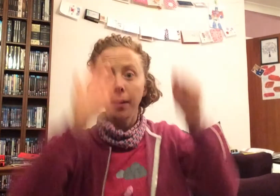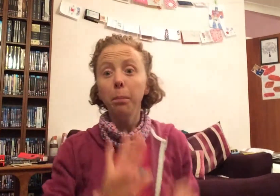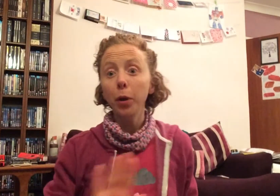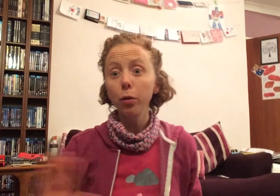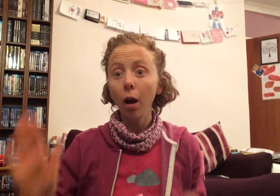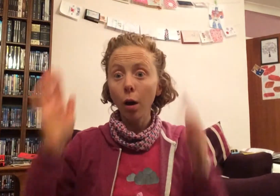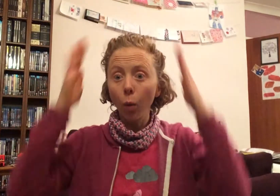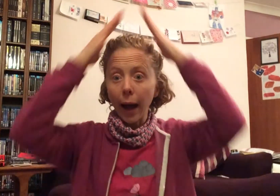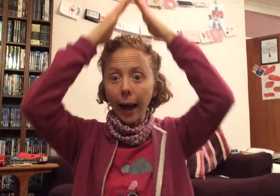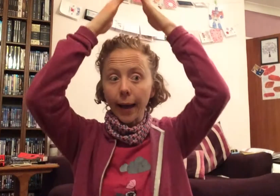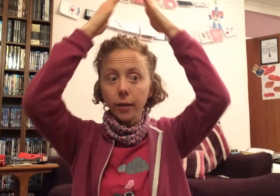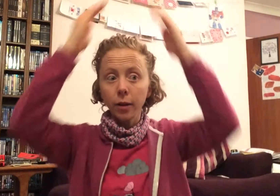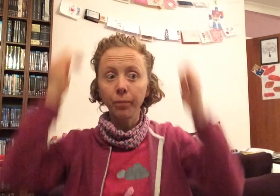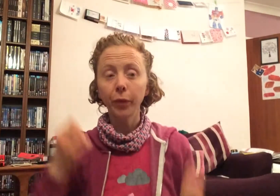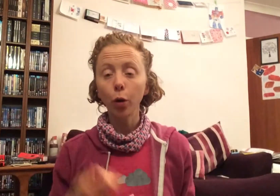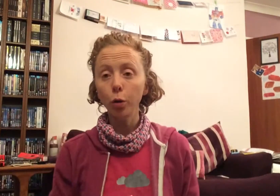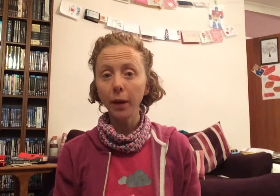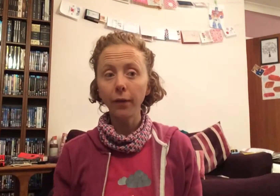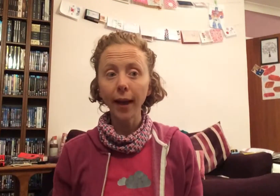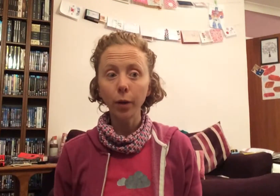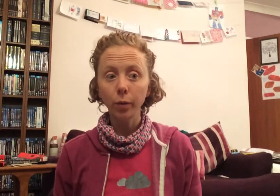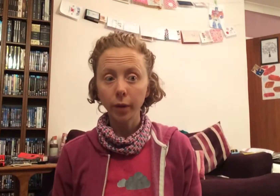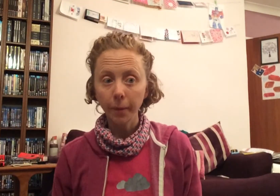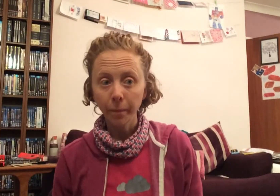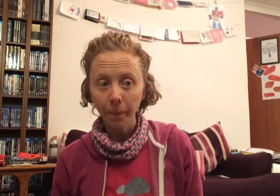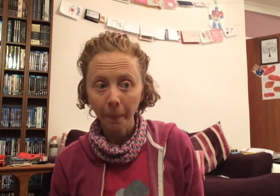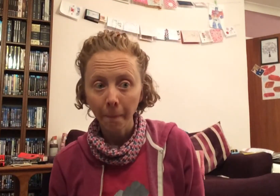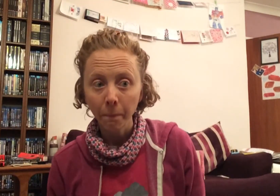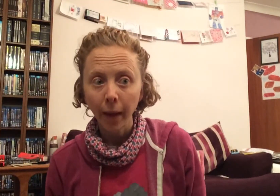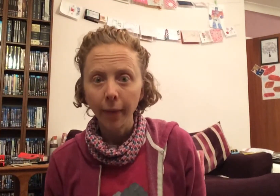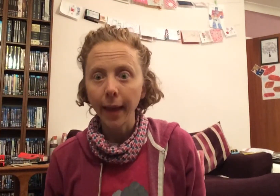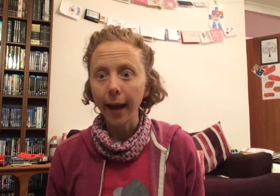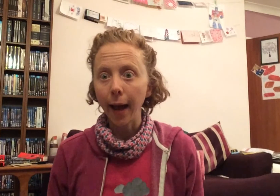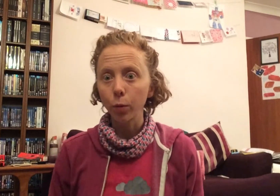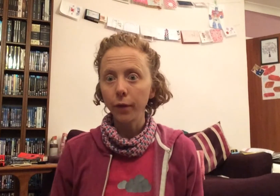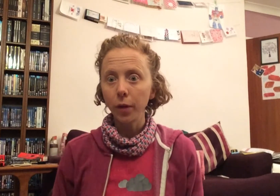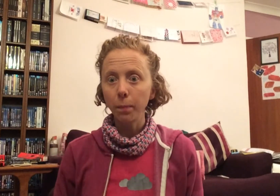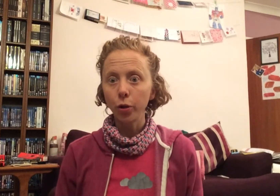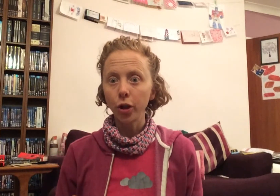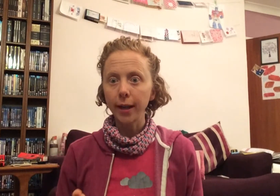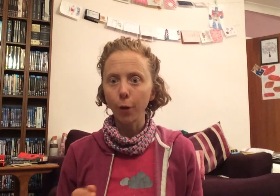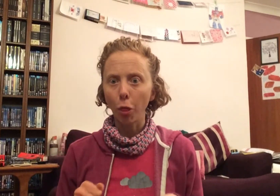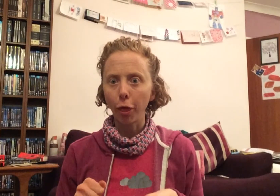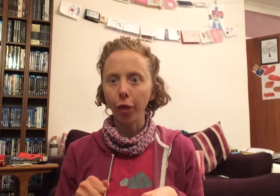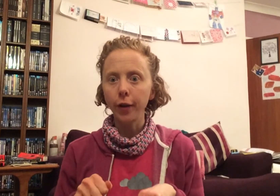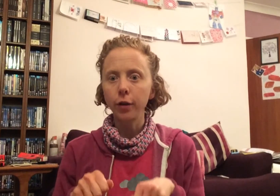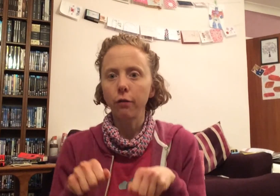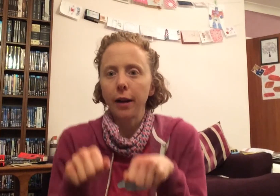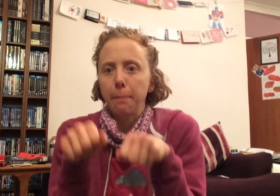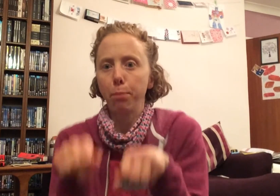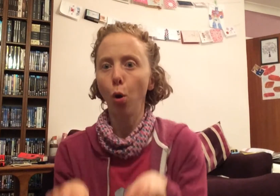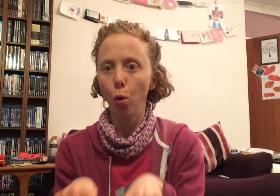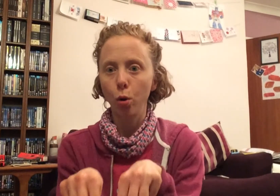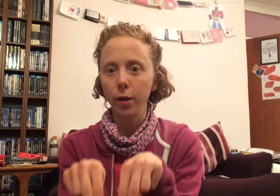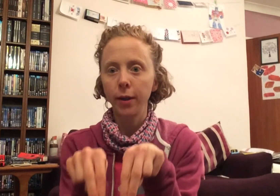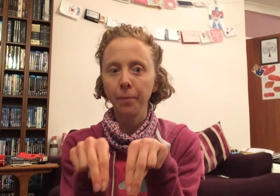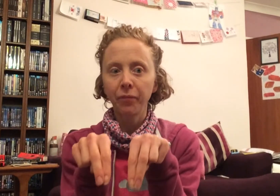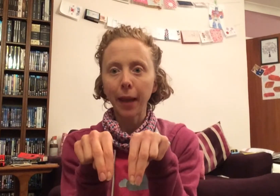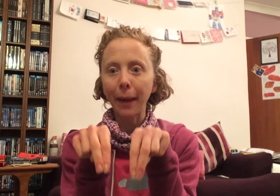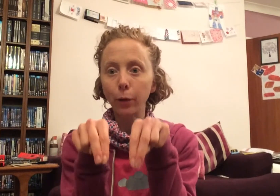but no hat could be found. Then out of the bushes, on thundering paws, there bounded